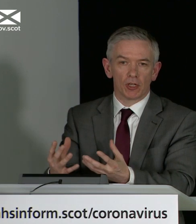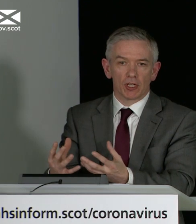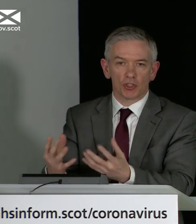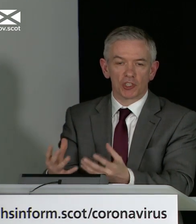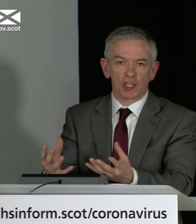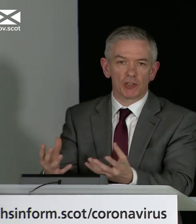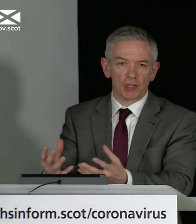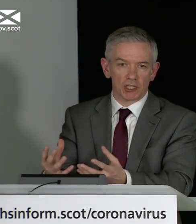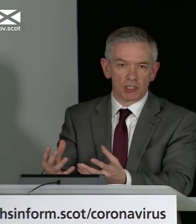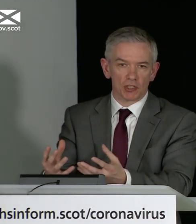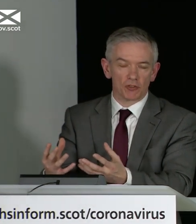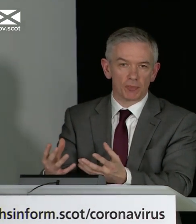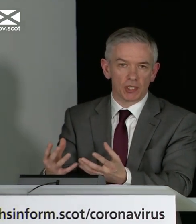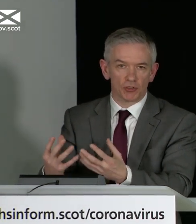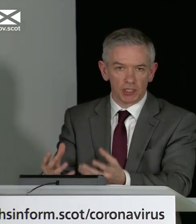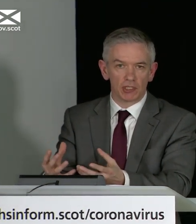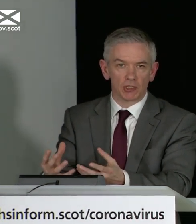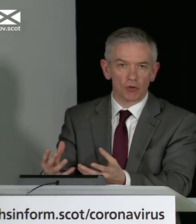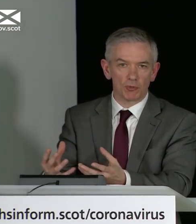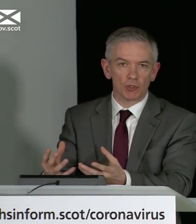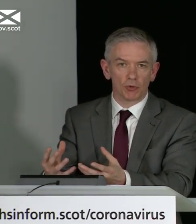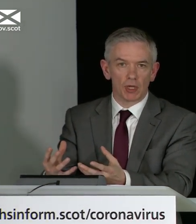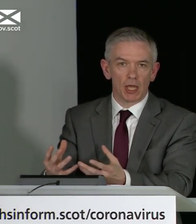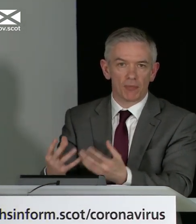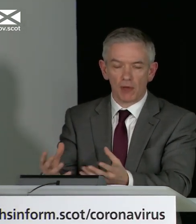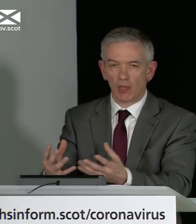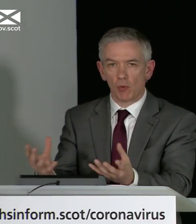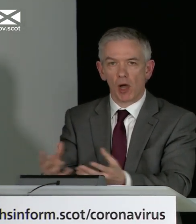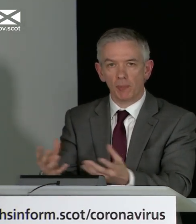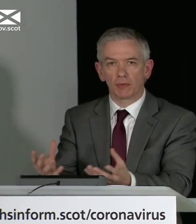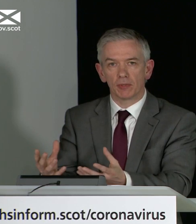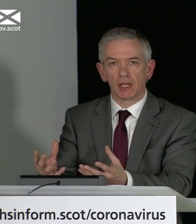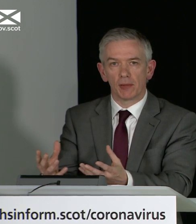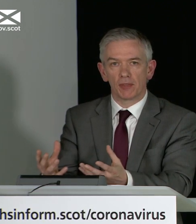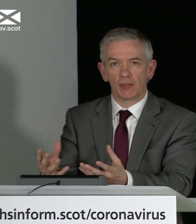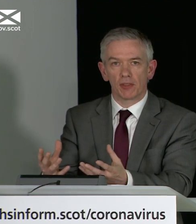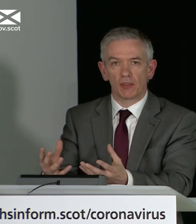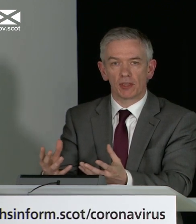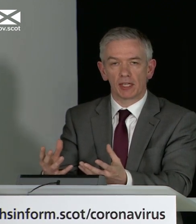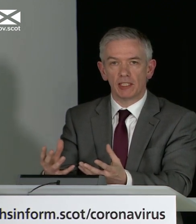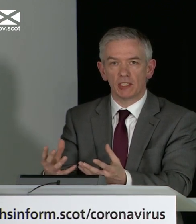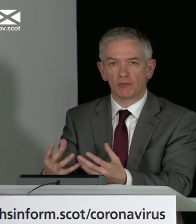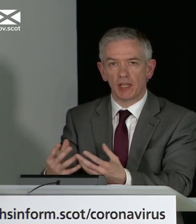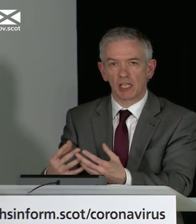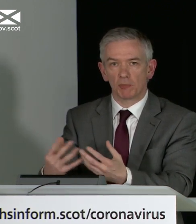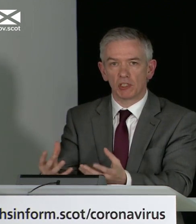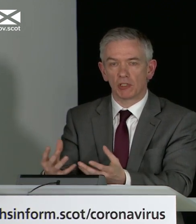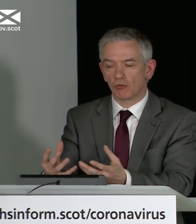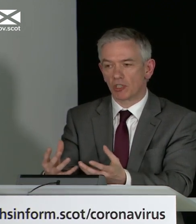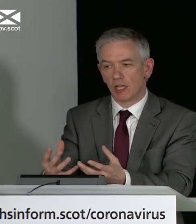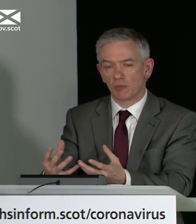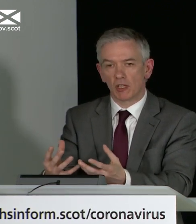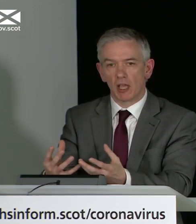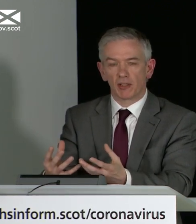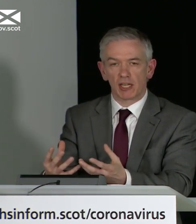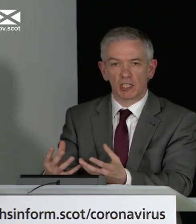our Scottish care residents to be treated in hospital, that will happen. The guidance is very explicit in